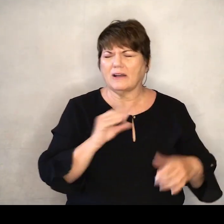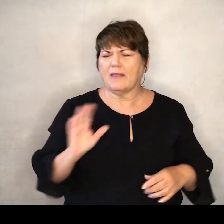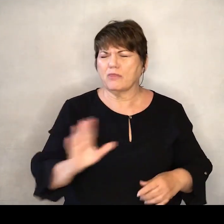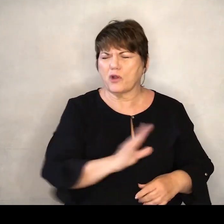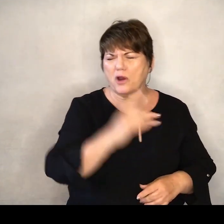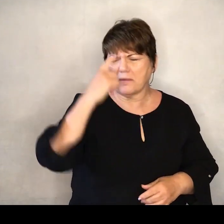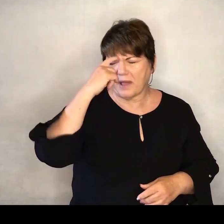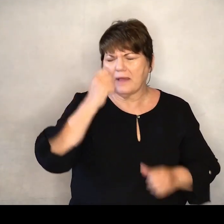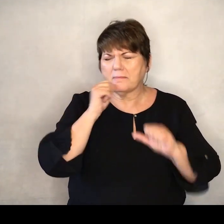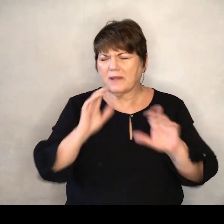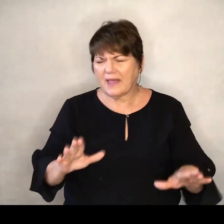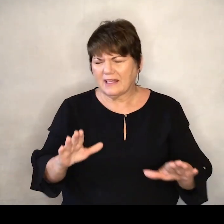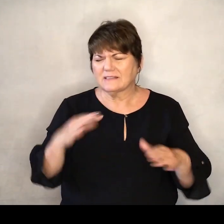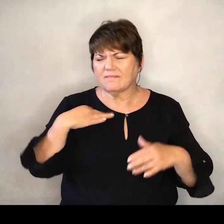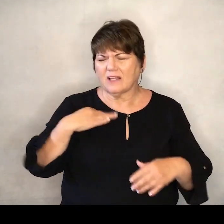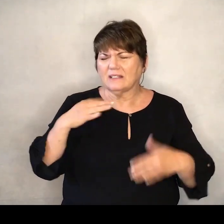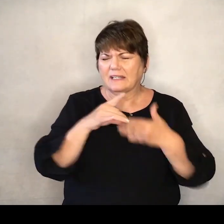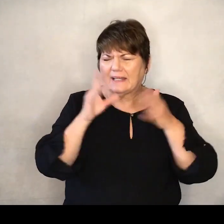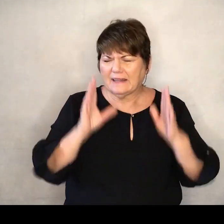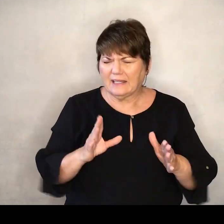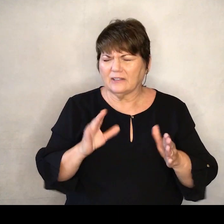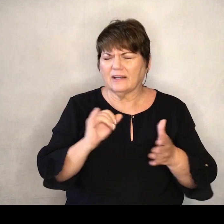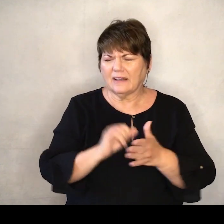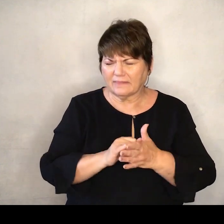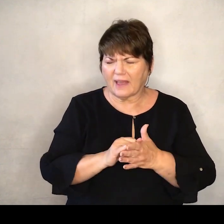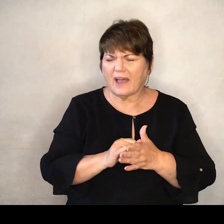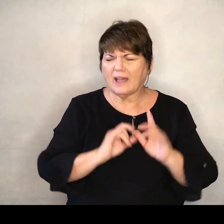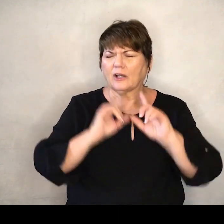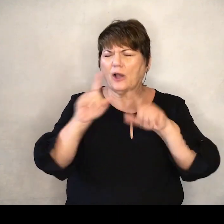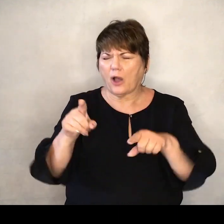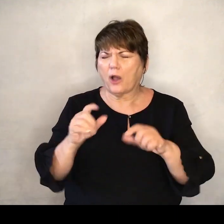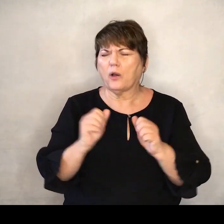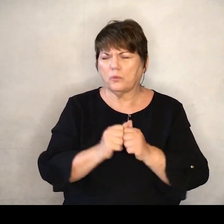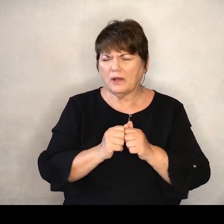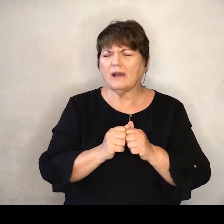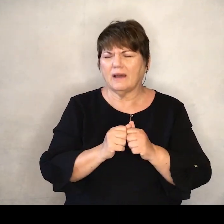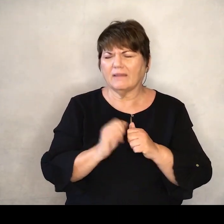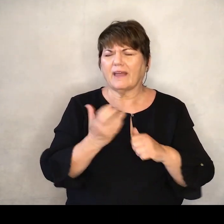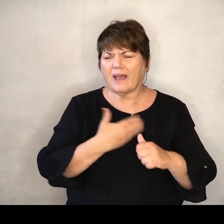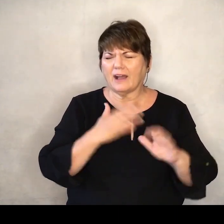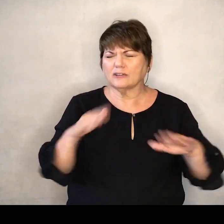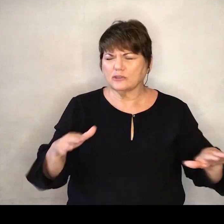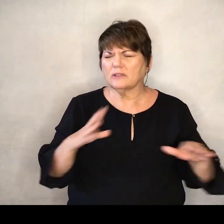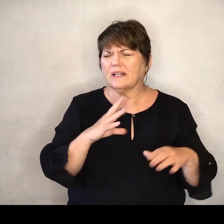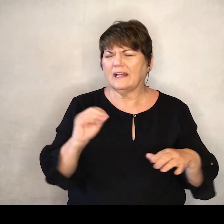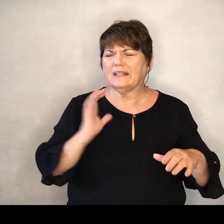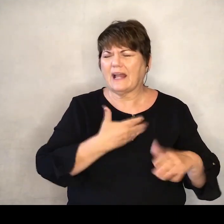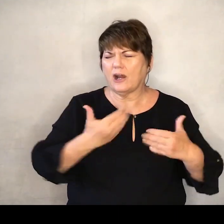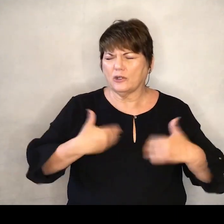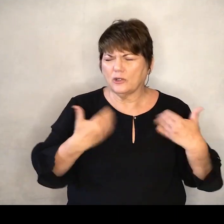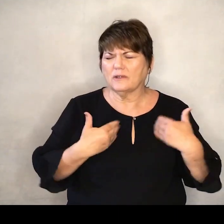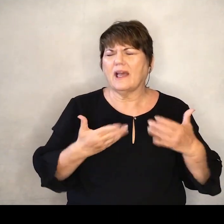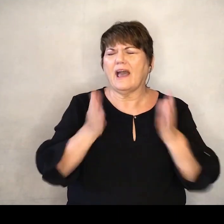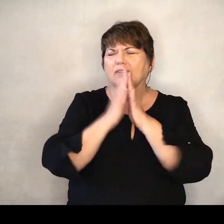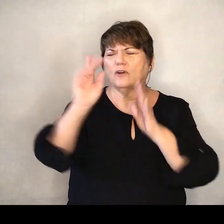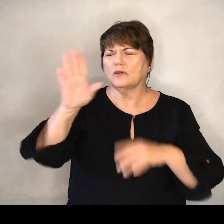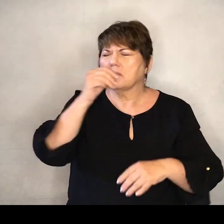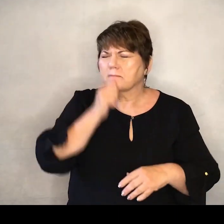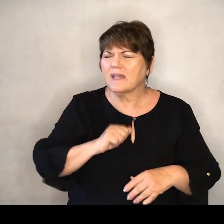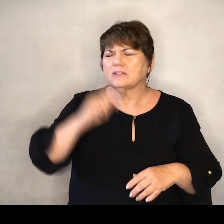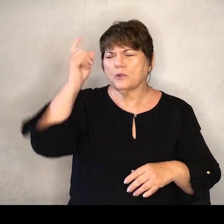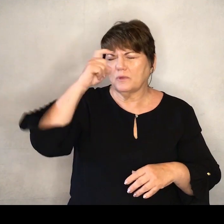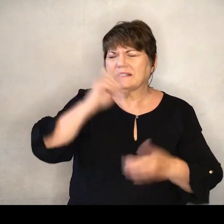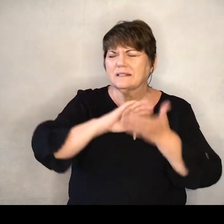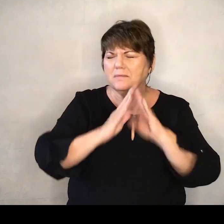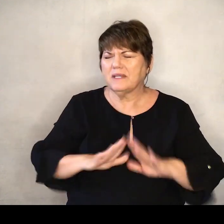the volunteer leaders Lord Who keep, who are going with them We ask for your patience, your wisdom, your peace Your strength